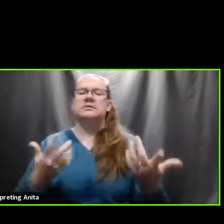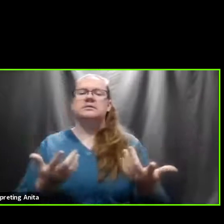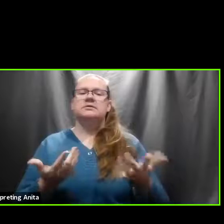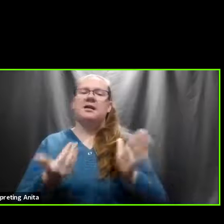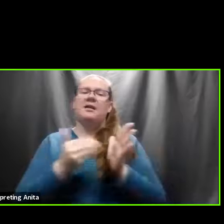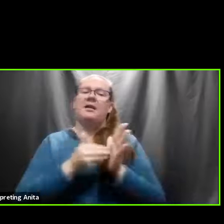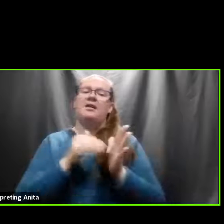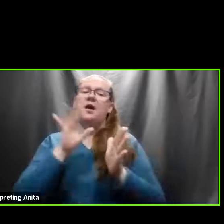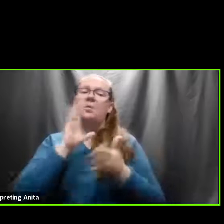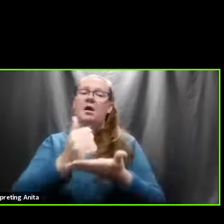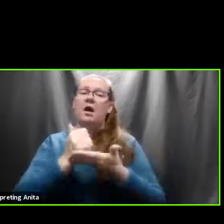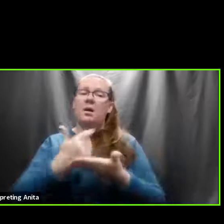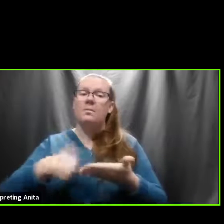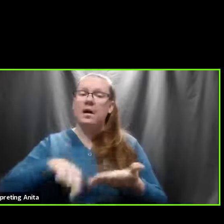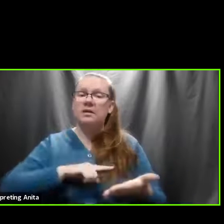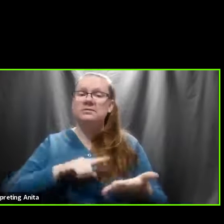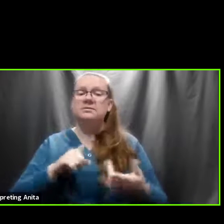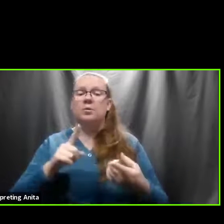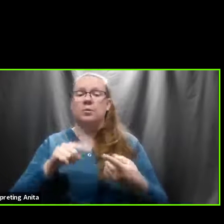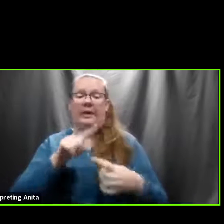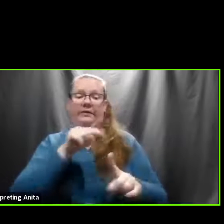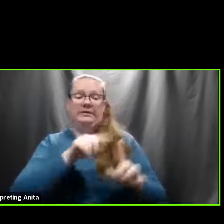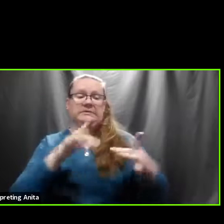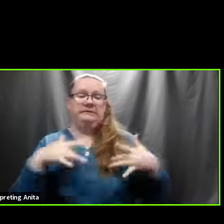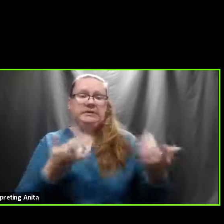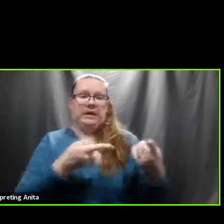that's going to help us after, after these events.